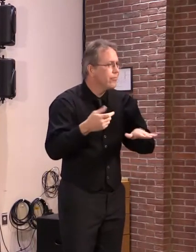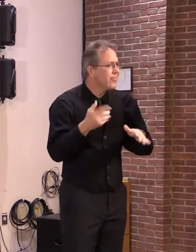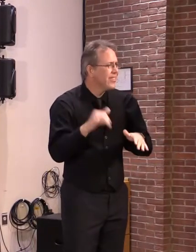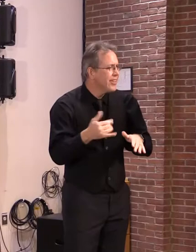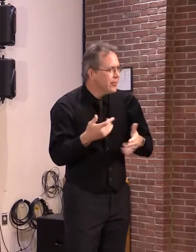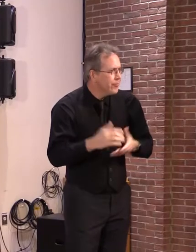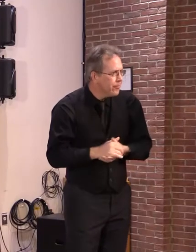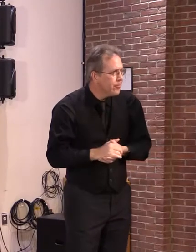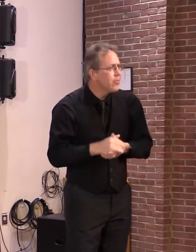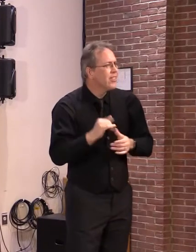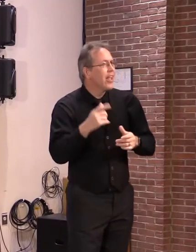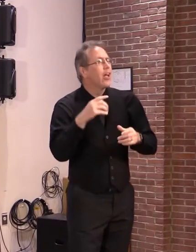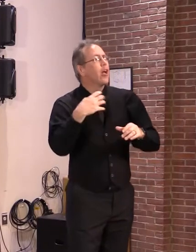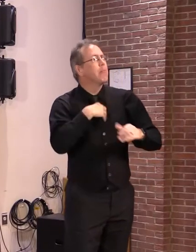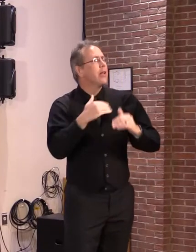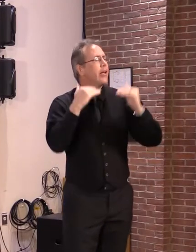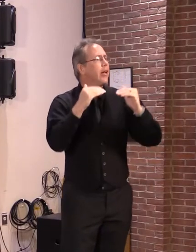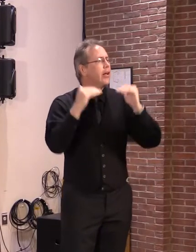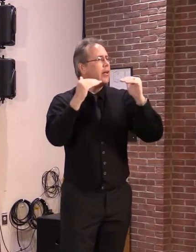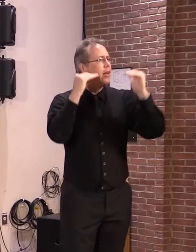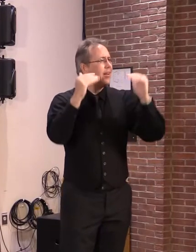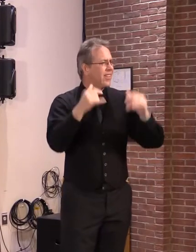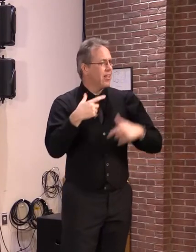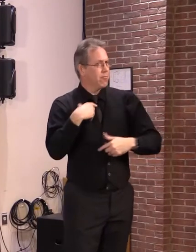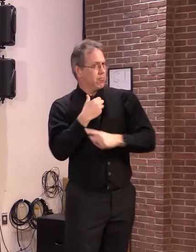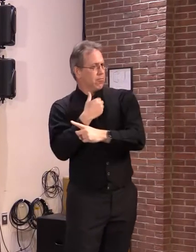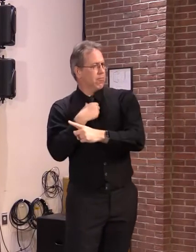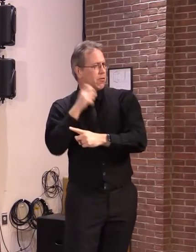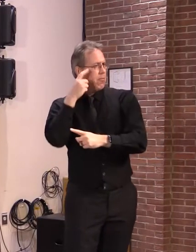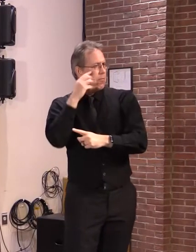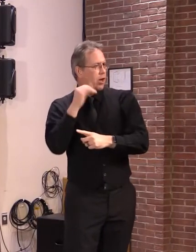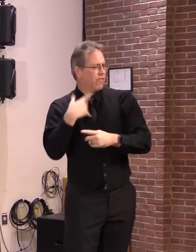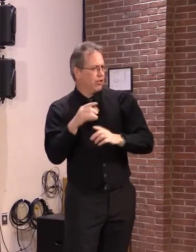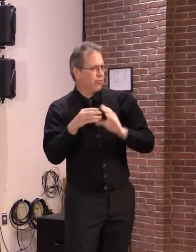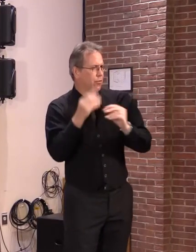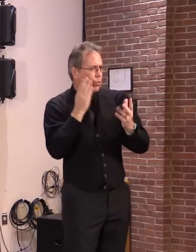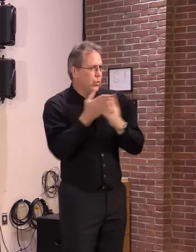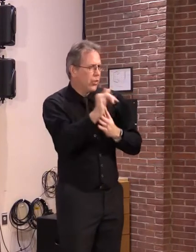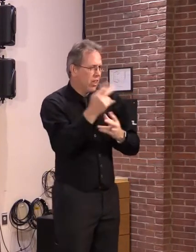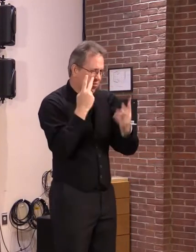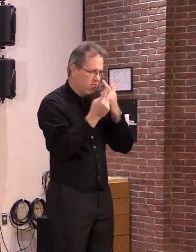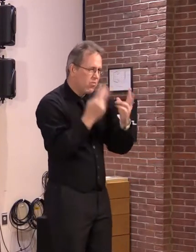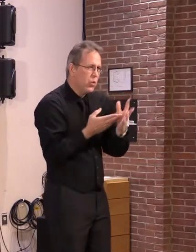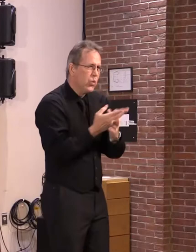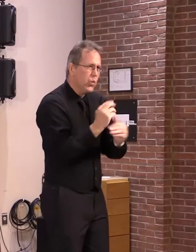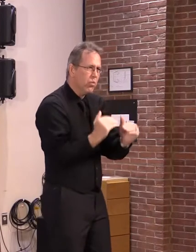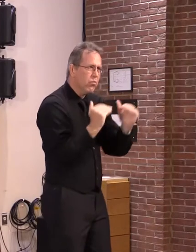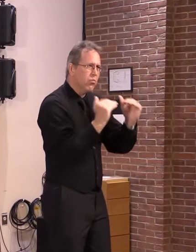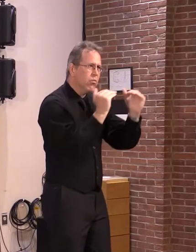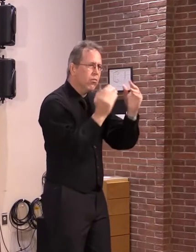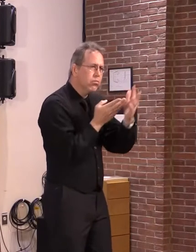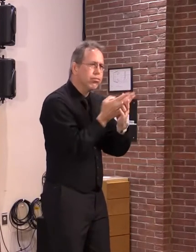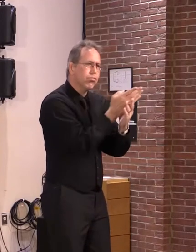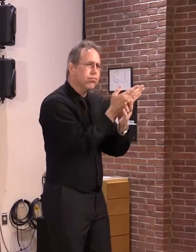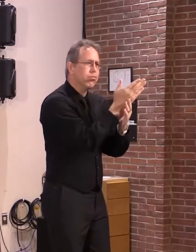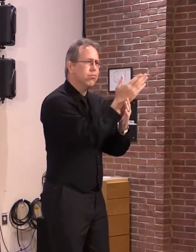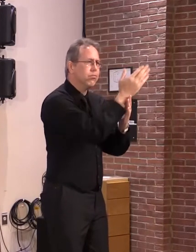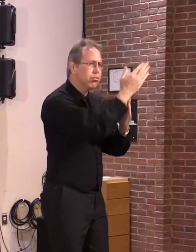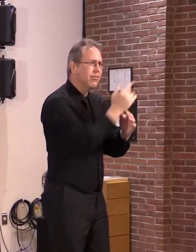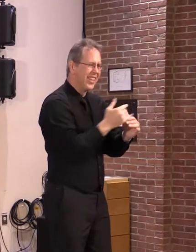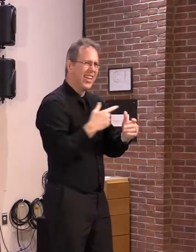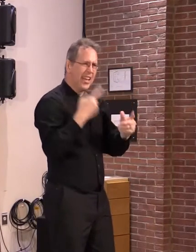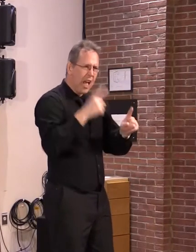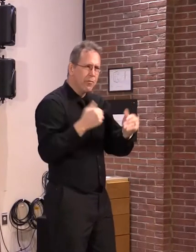I know this because I lived it myself. Before I was mayor, when I was a builder, I had a project in Burlington that had to go through each of those four steps to